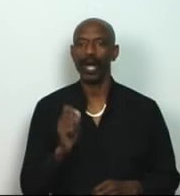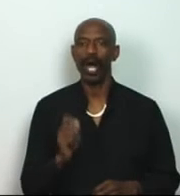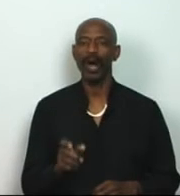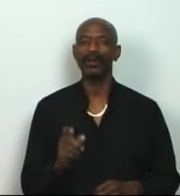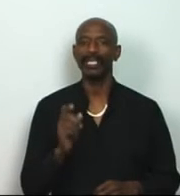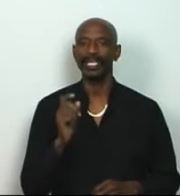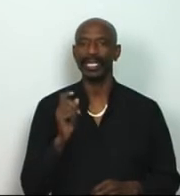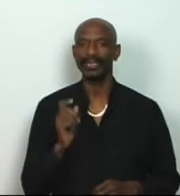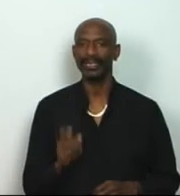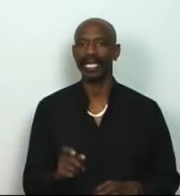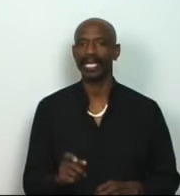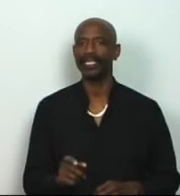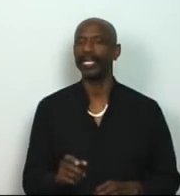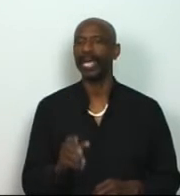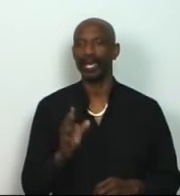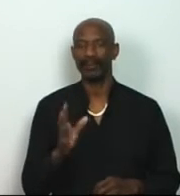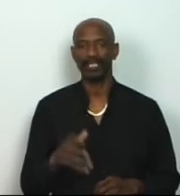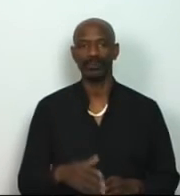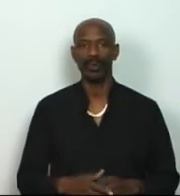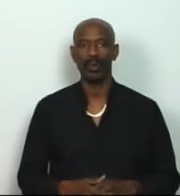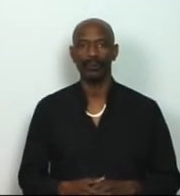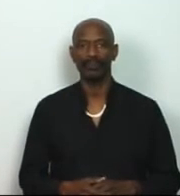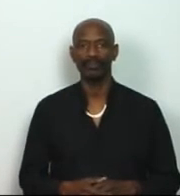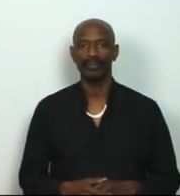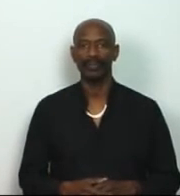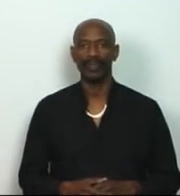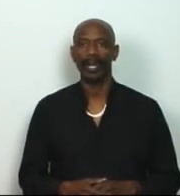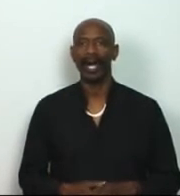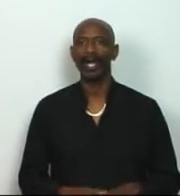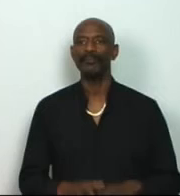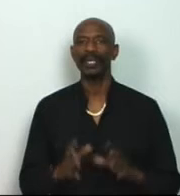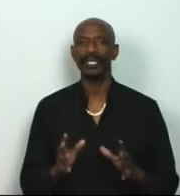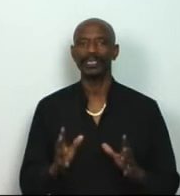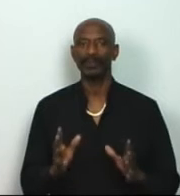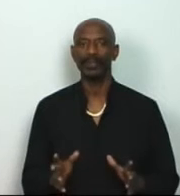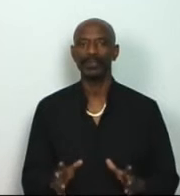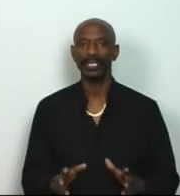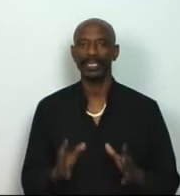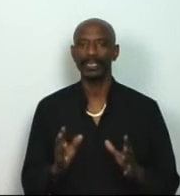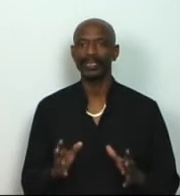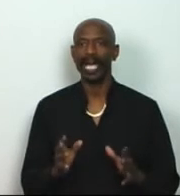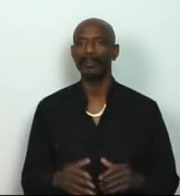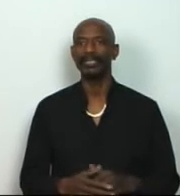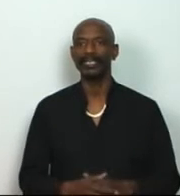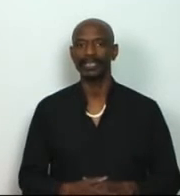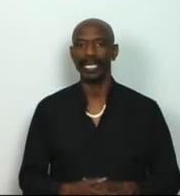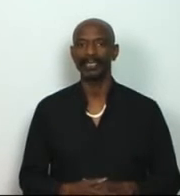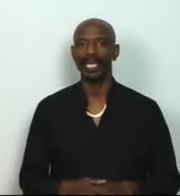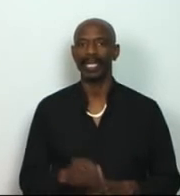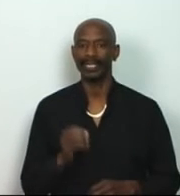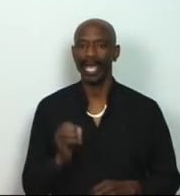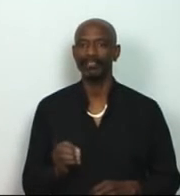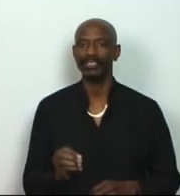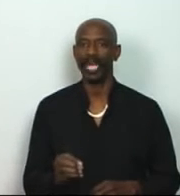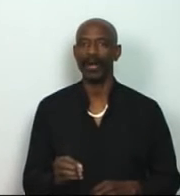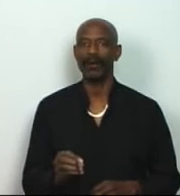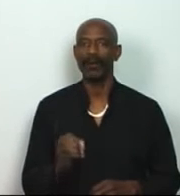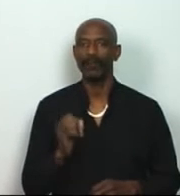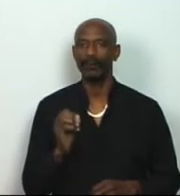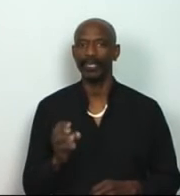all that I said and much more. I have been experiencing this type of success and lifestyle for many